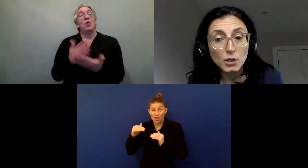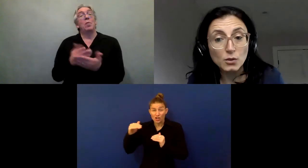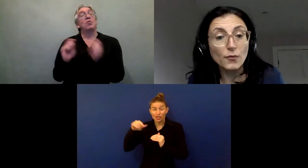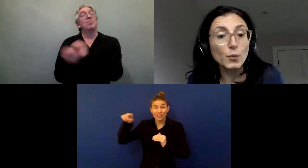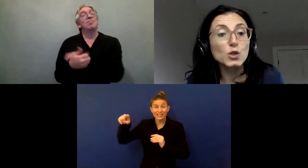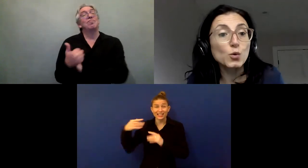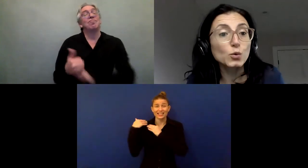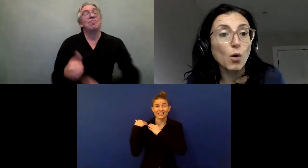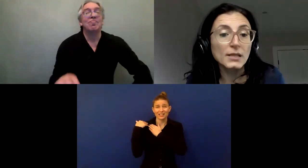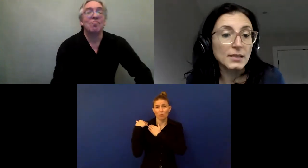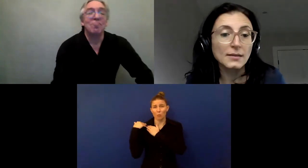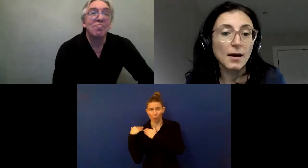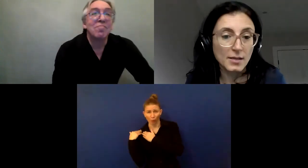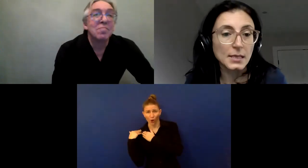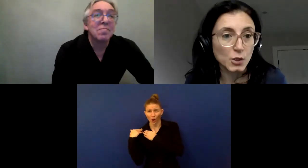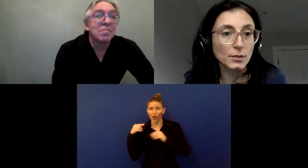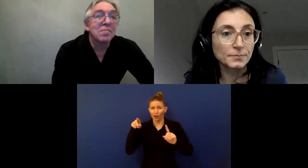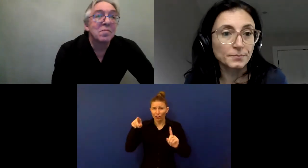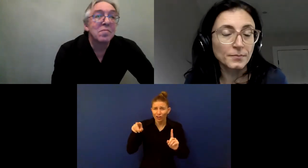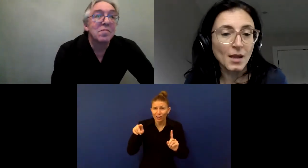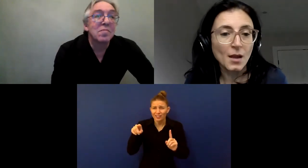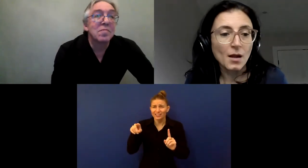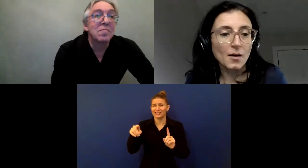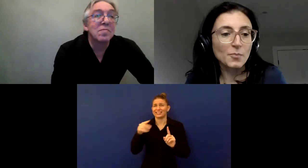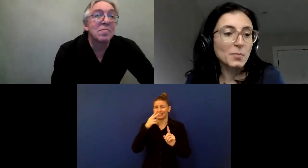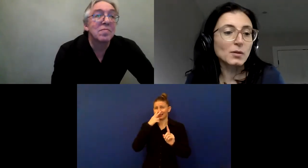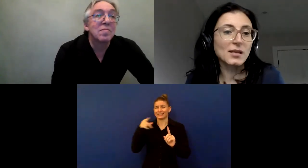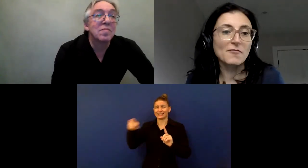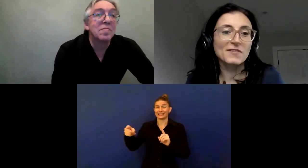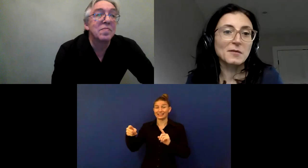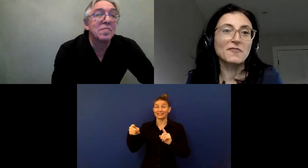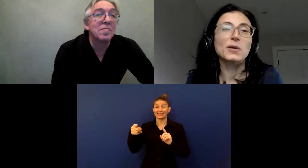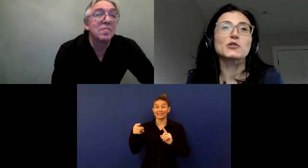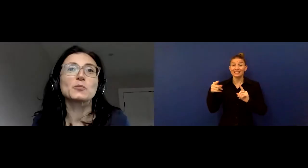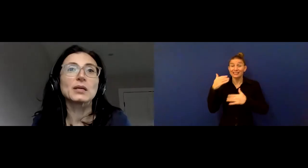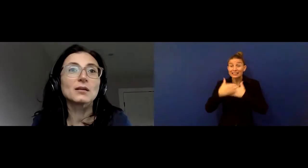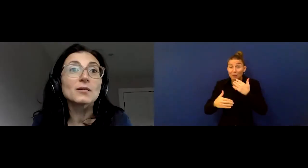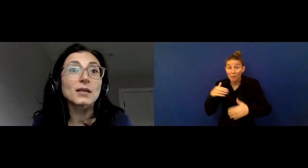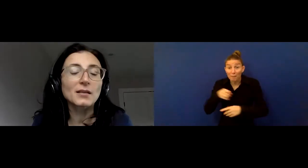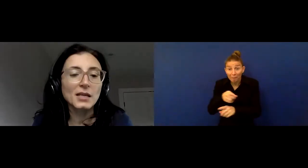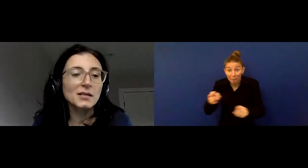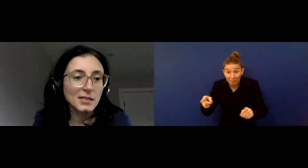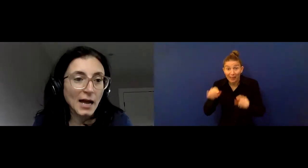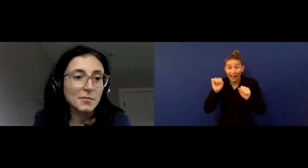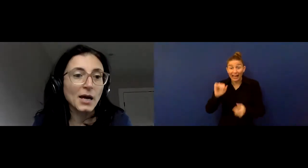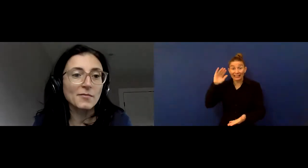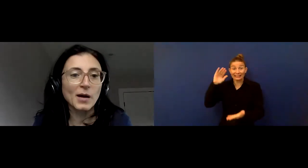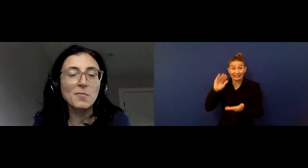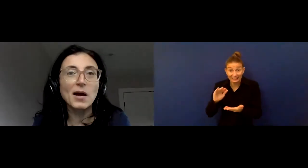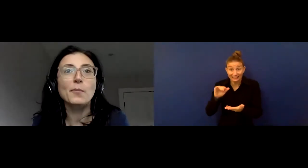action for which good quality data are essential. People have mentioned being data geeks.